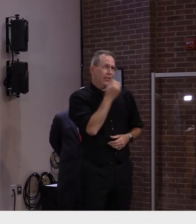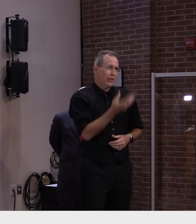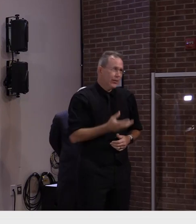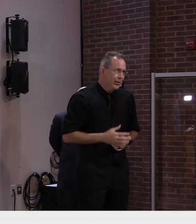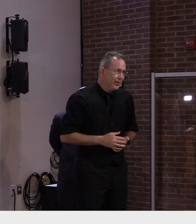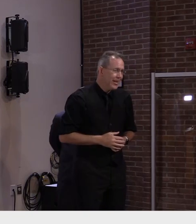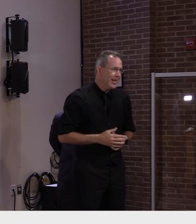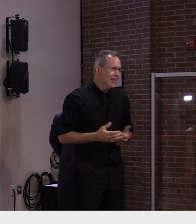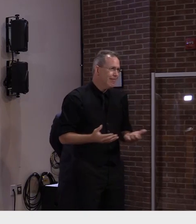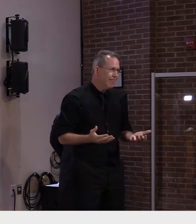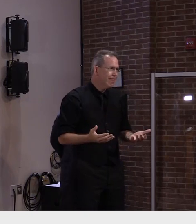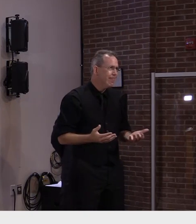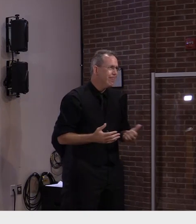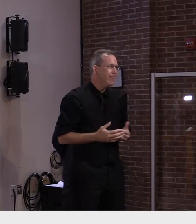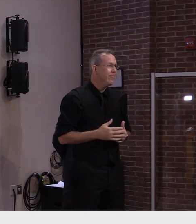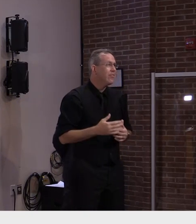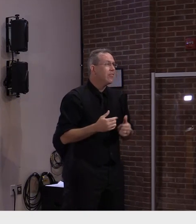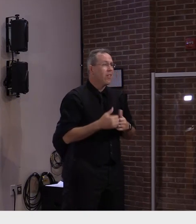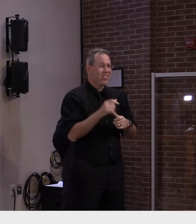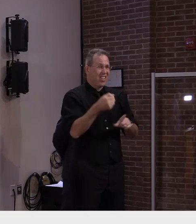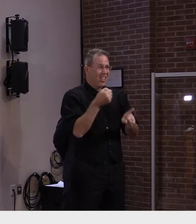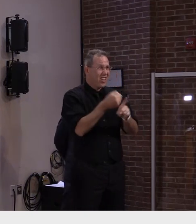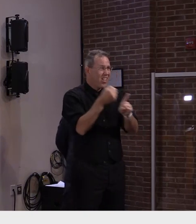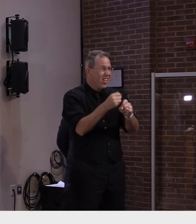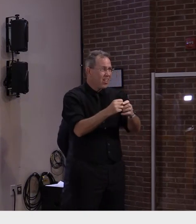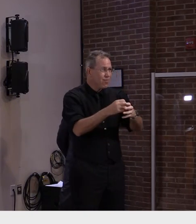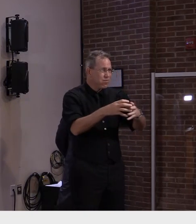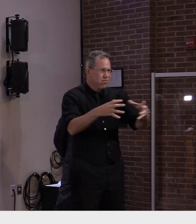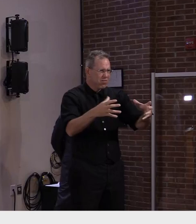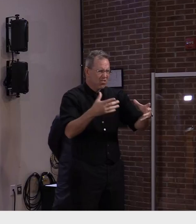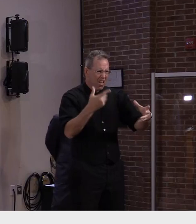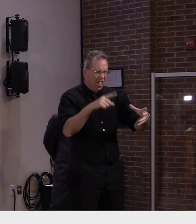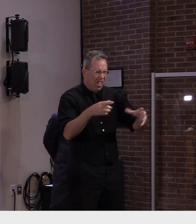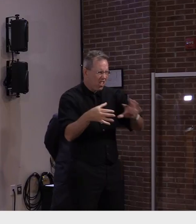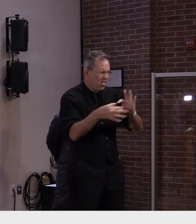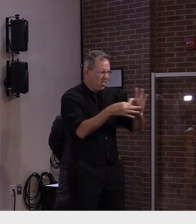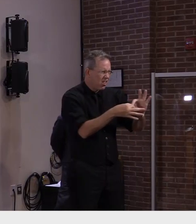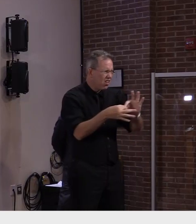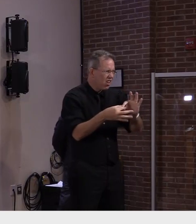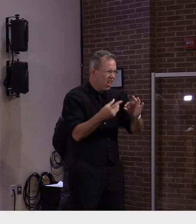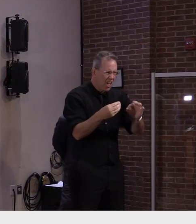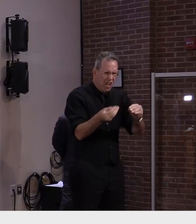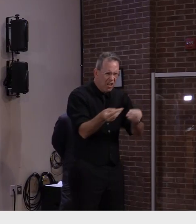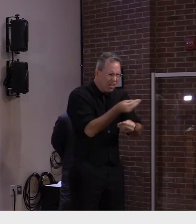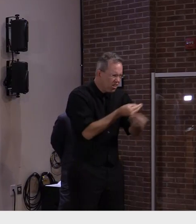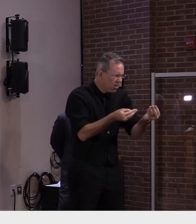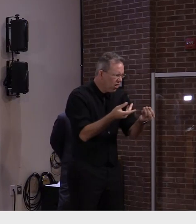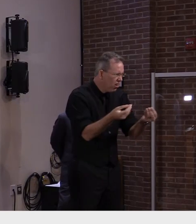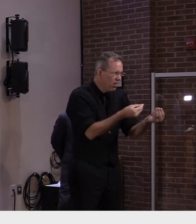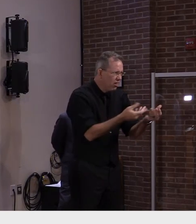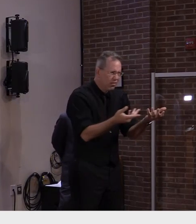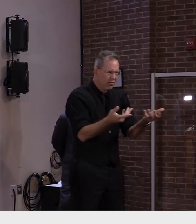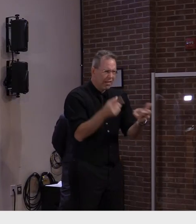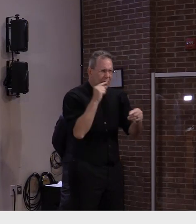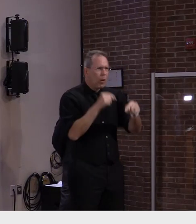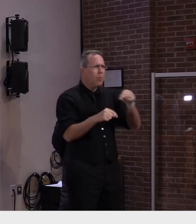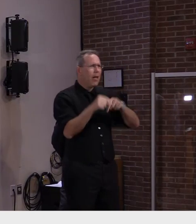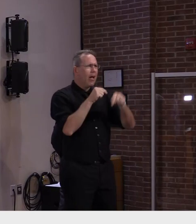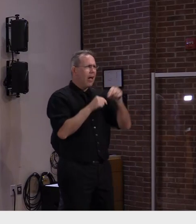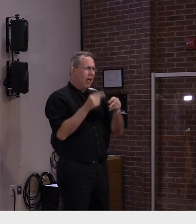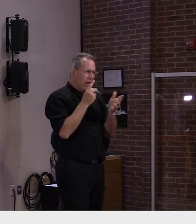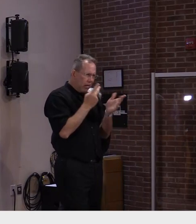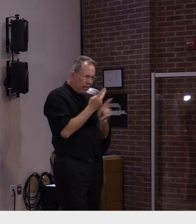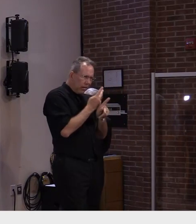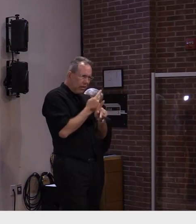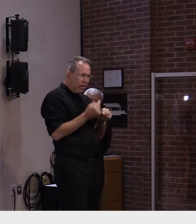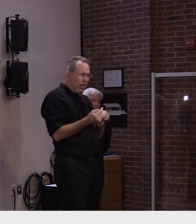the index case. So though it's always of interest, it's very challenging to